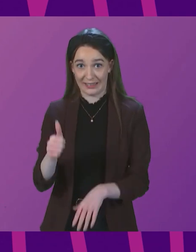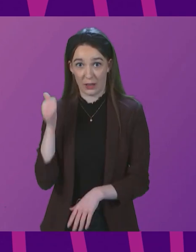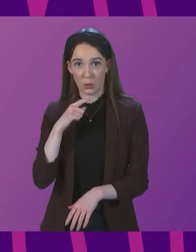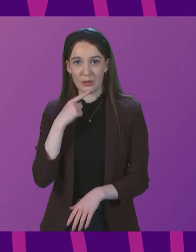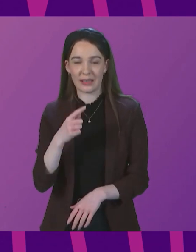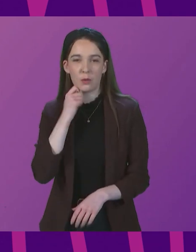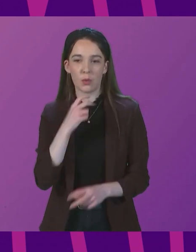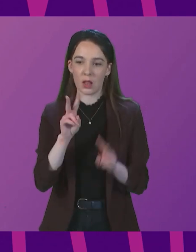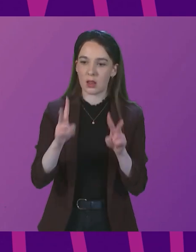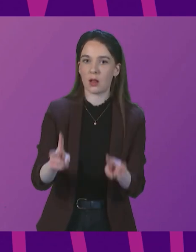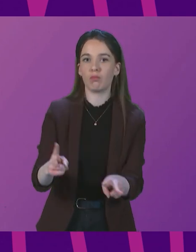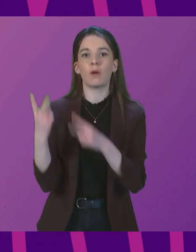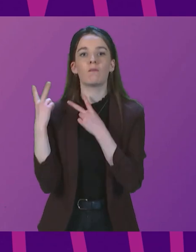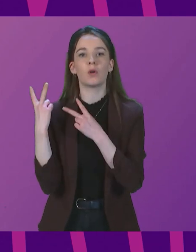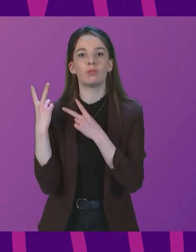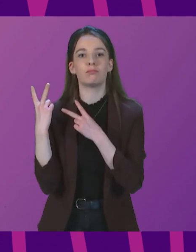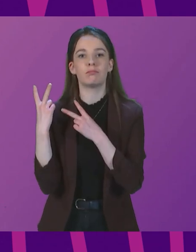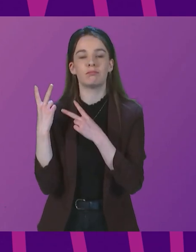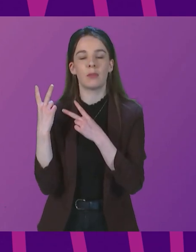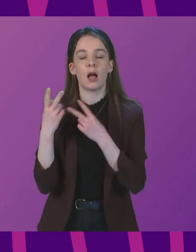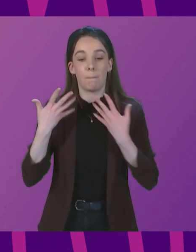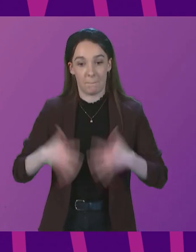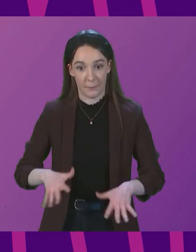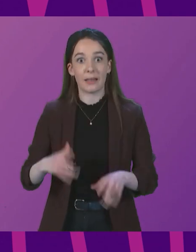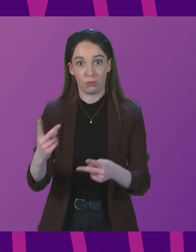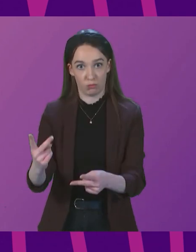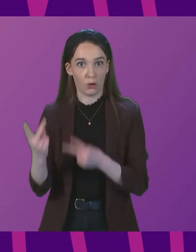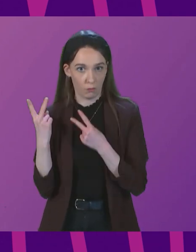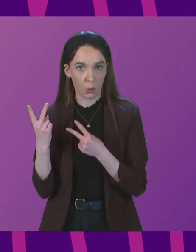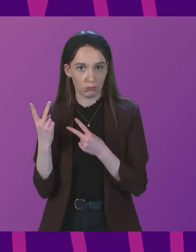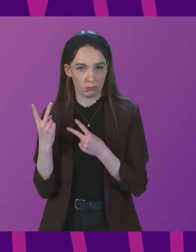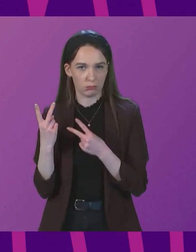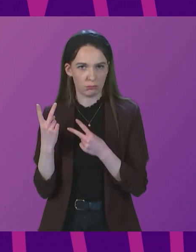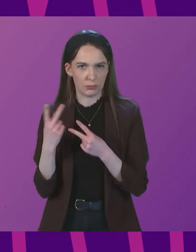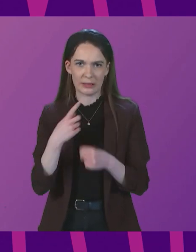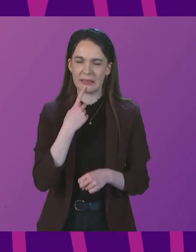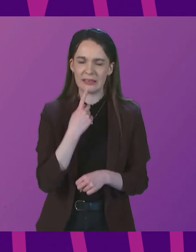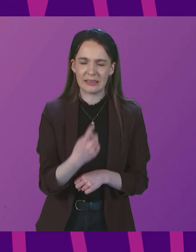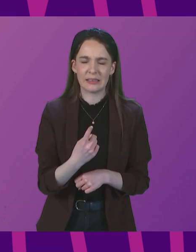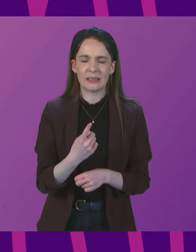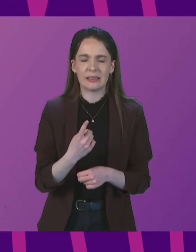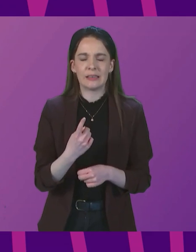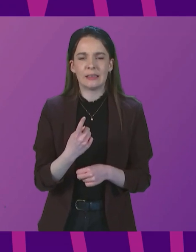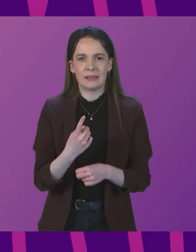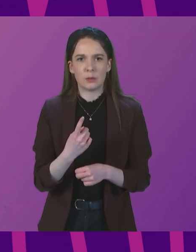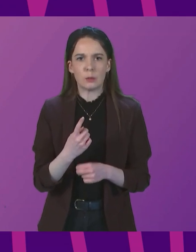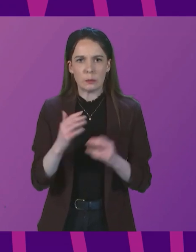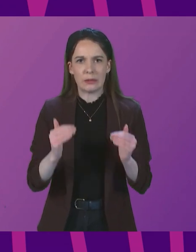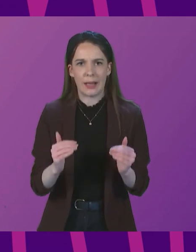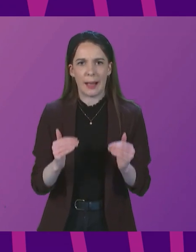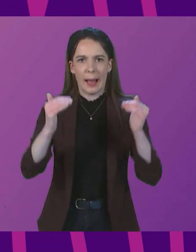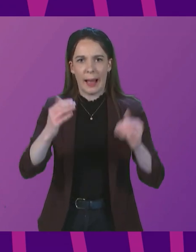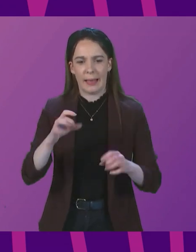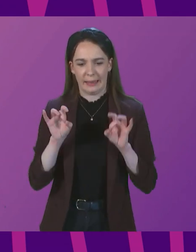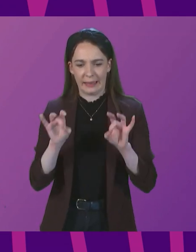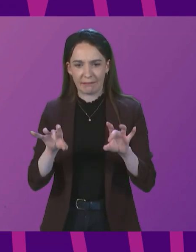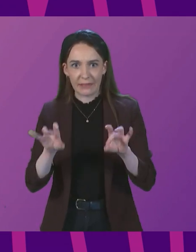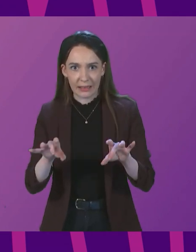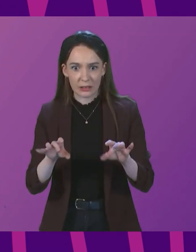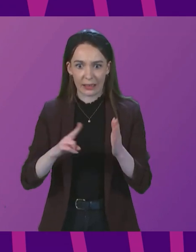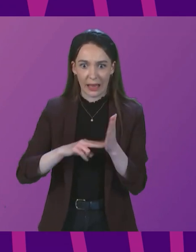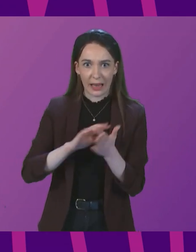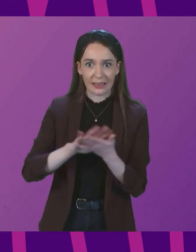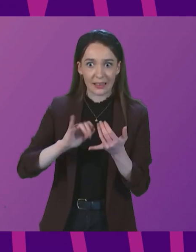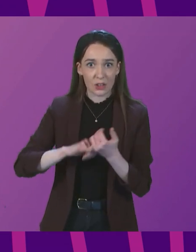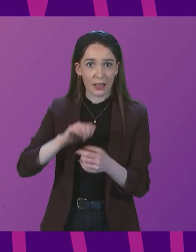Easter recess, which we have now done. We have taken account of the very high level of infection and the pressure on the NHS